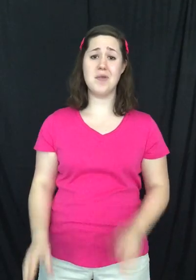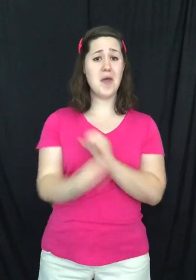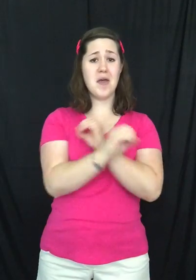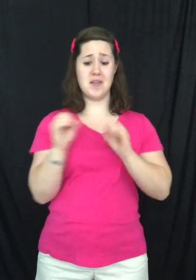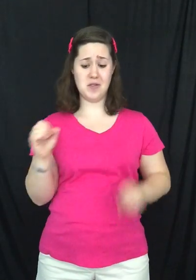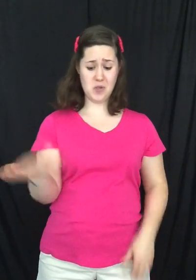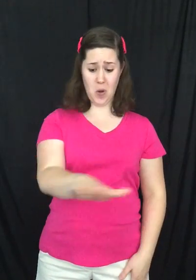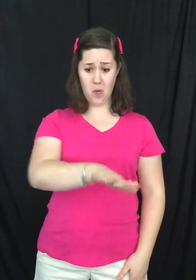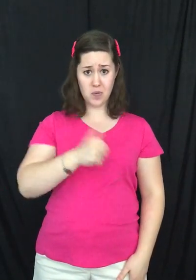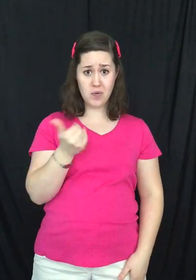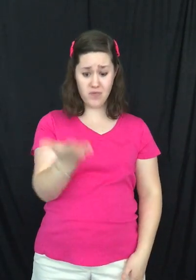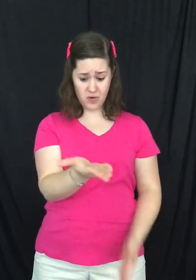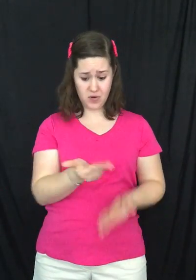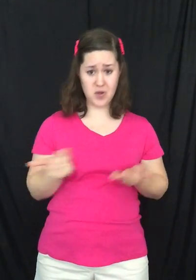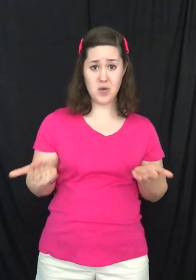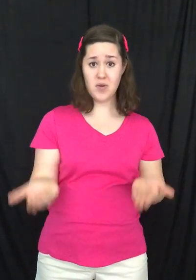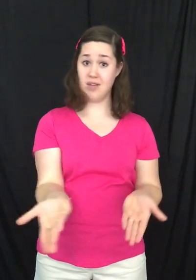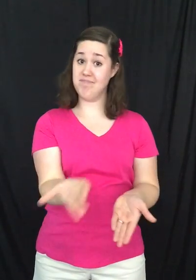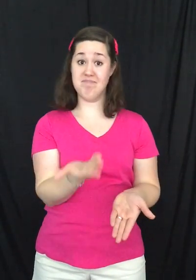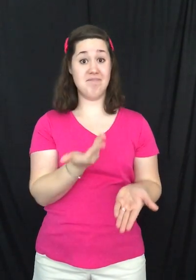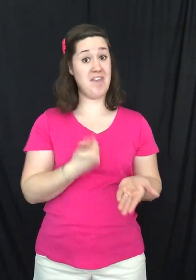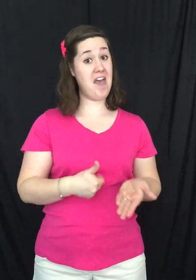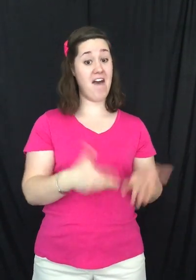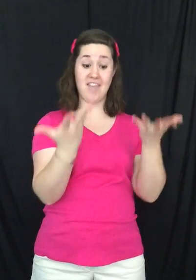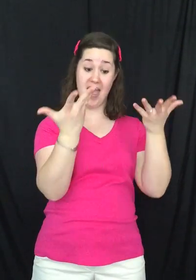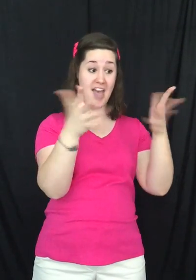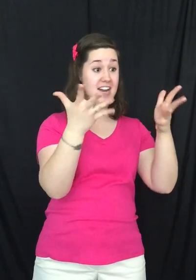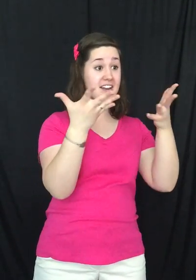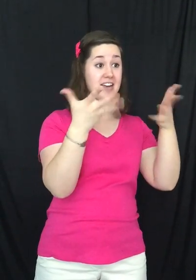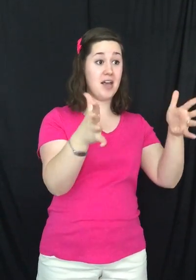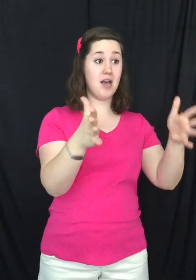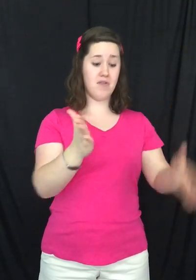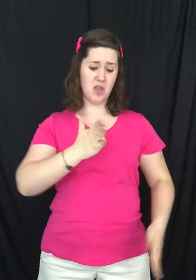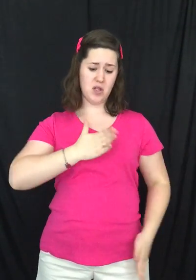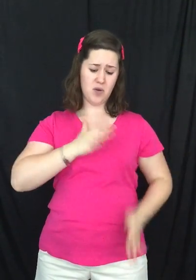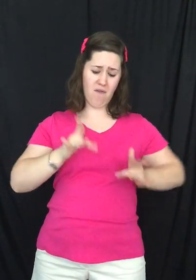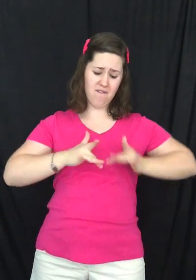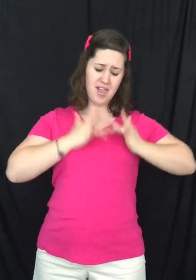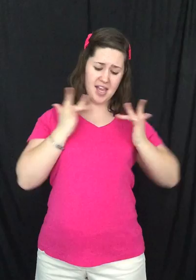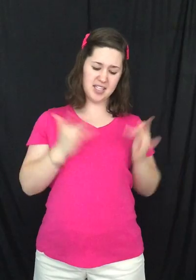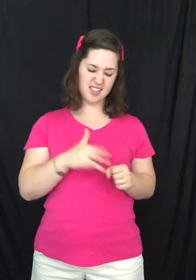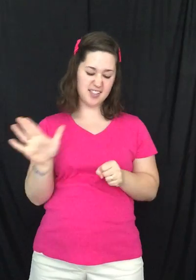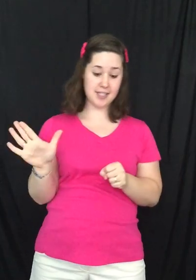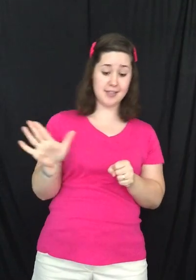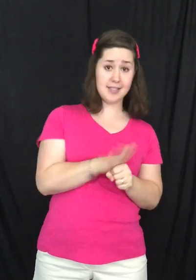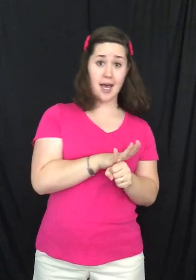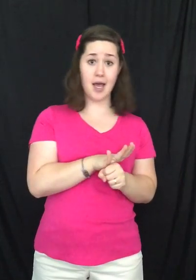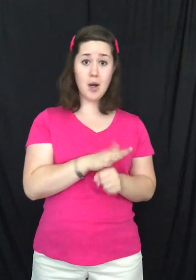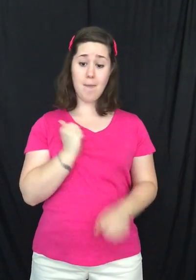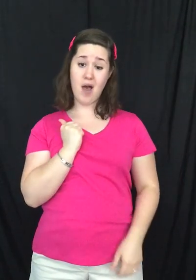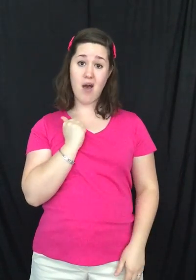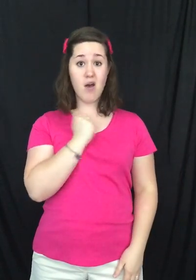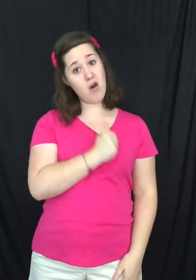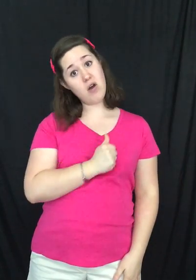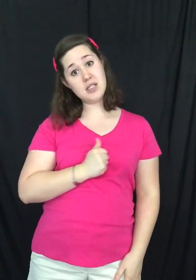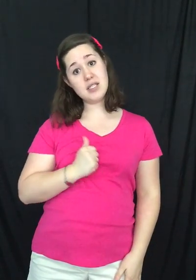There's no room for you here Yeah, I've had enough There's no vacancy sign on my heart